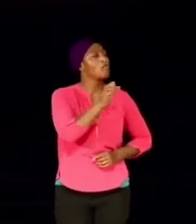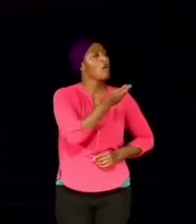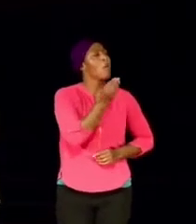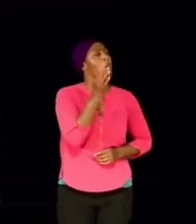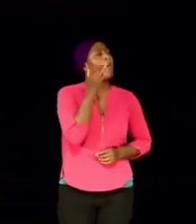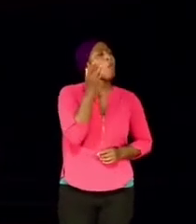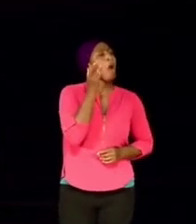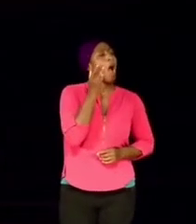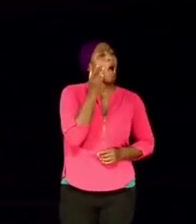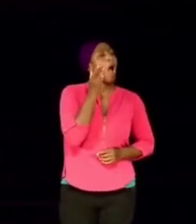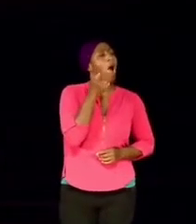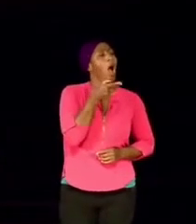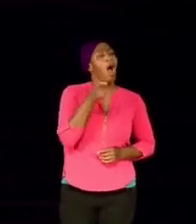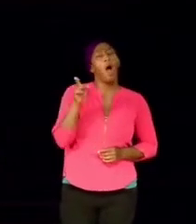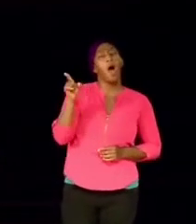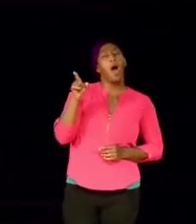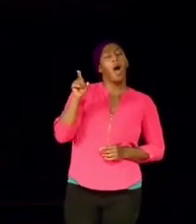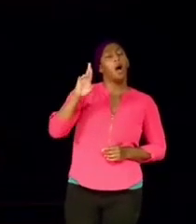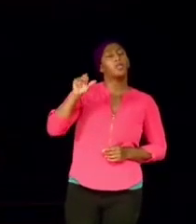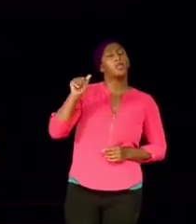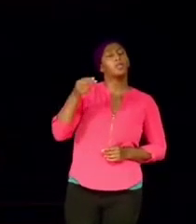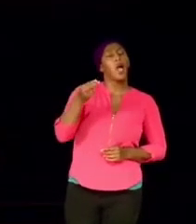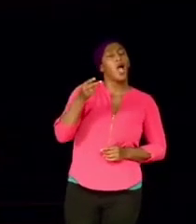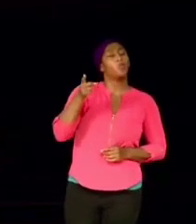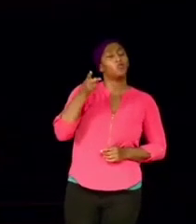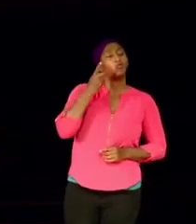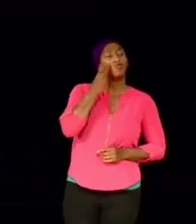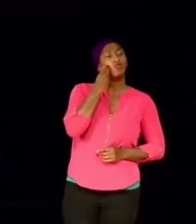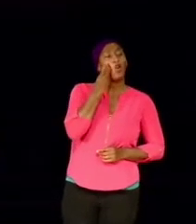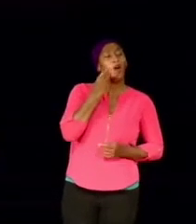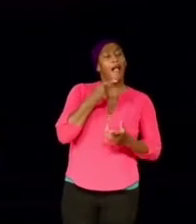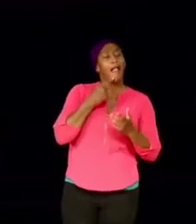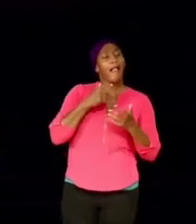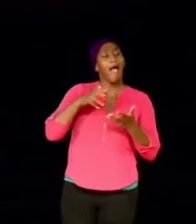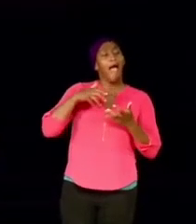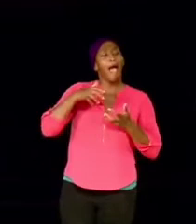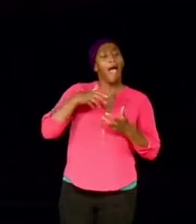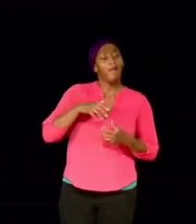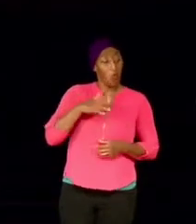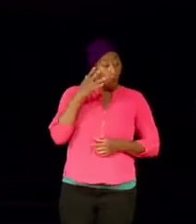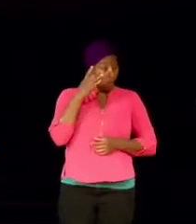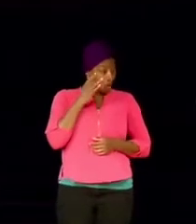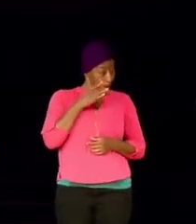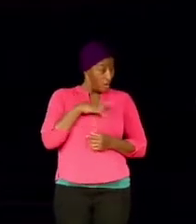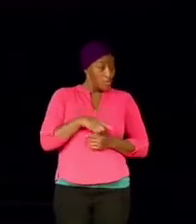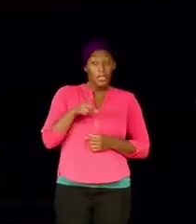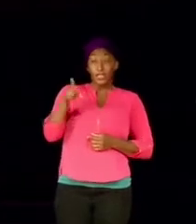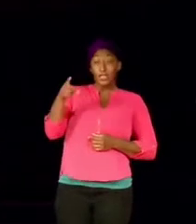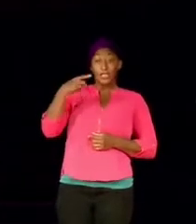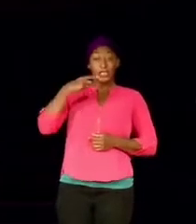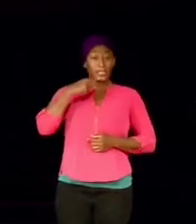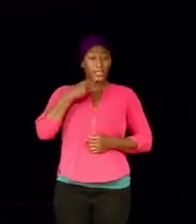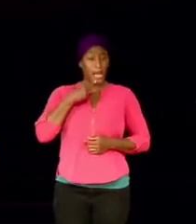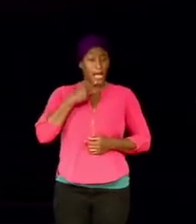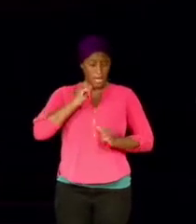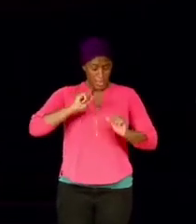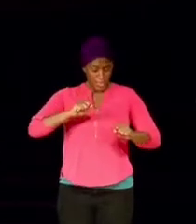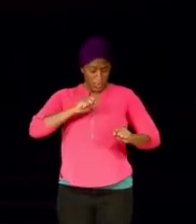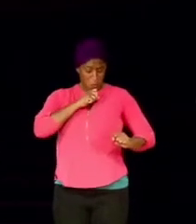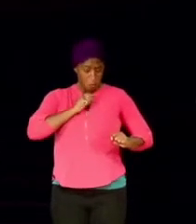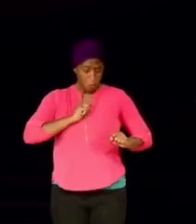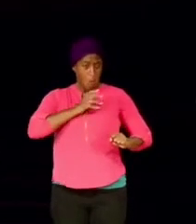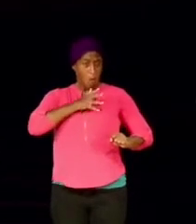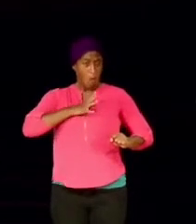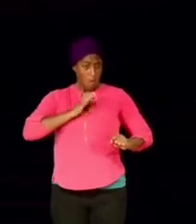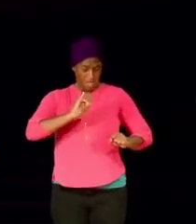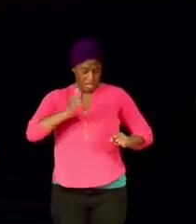did Sarah just laugh? Why did she say, can an old woman like